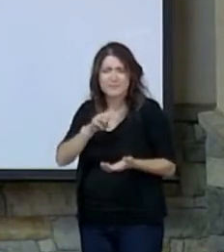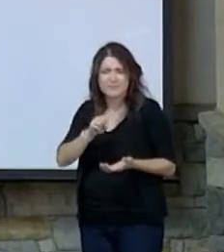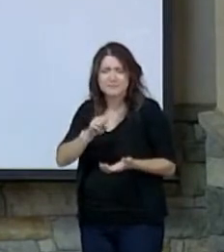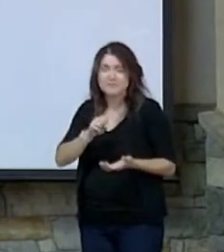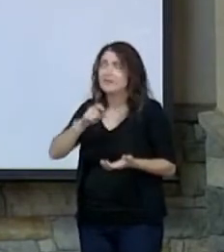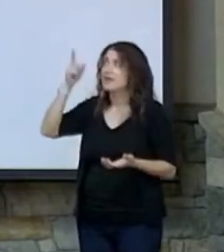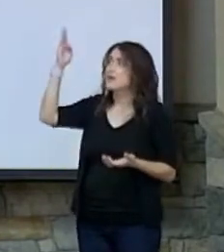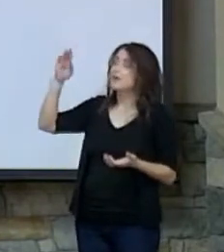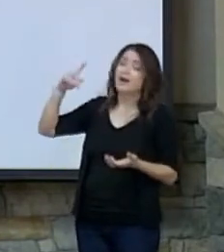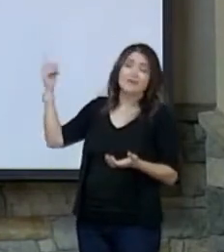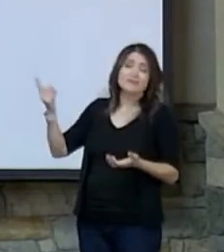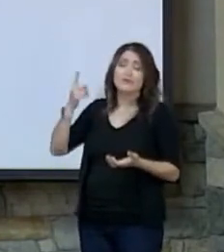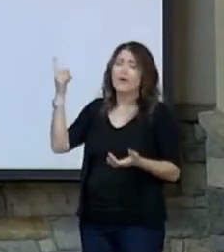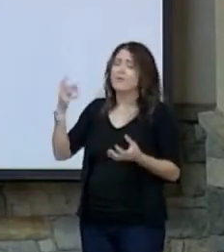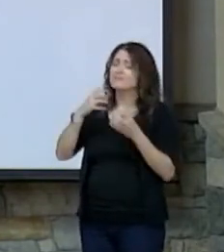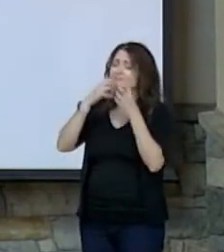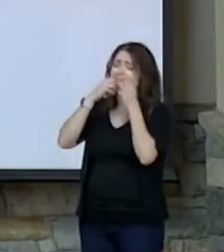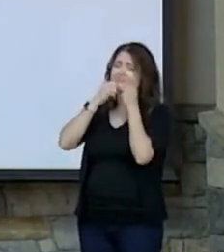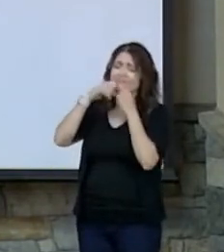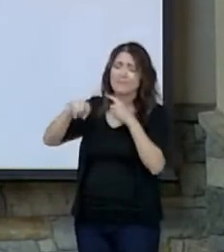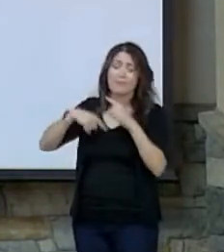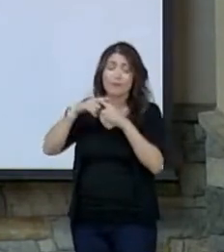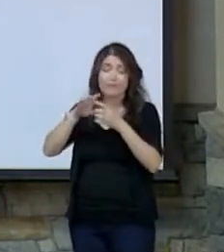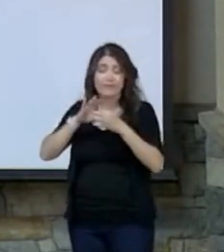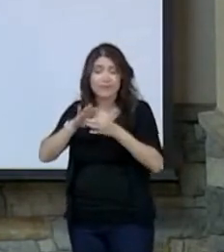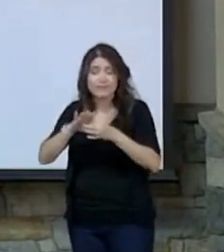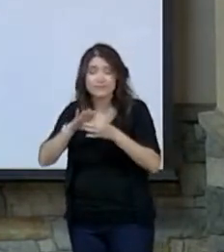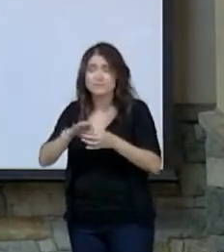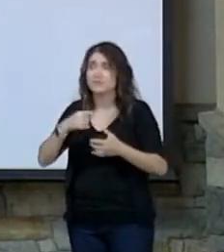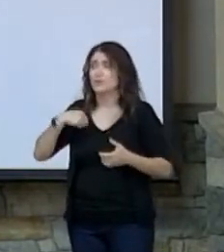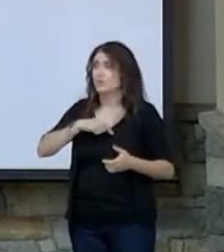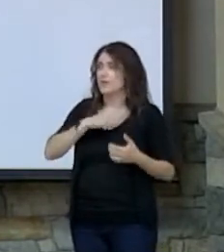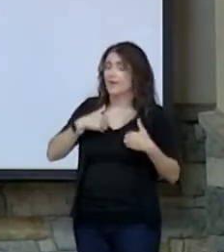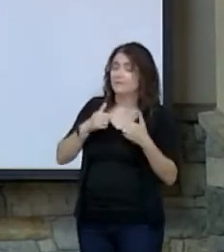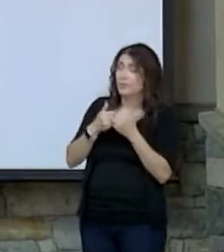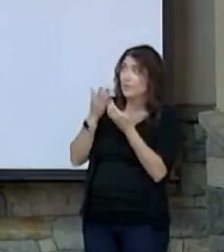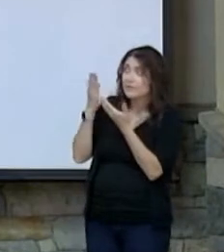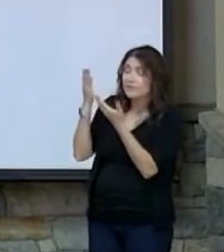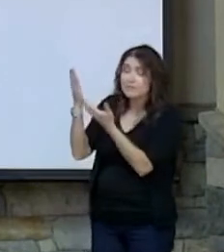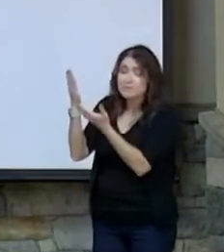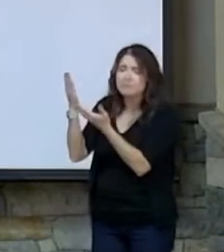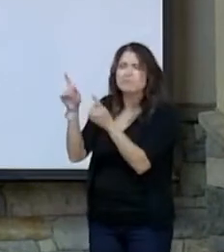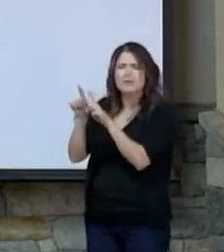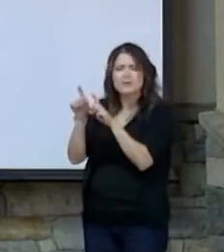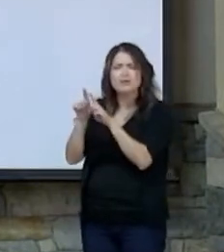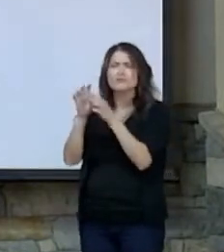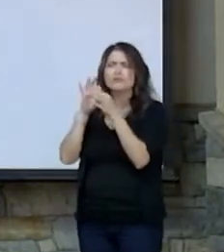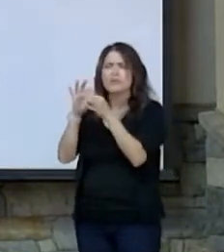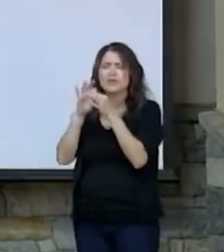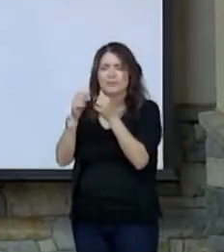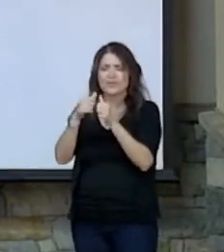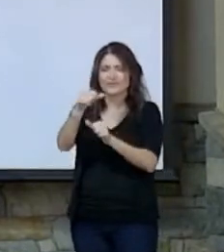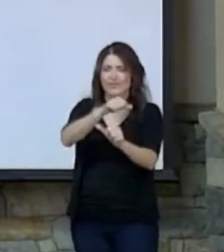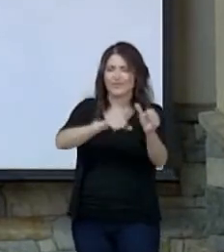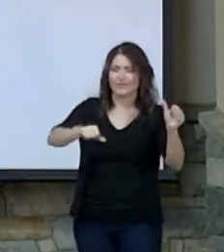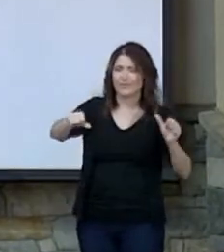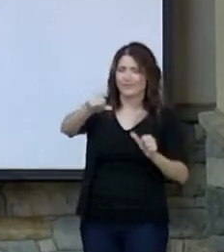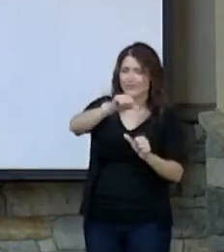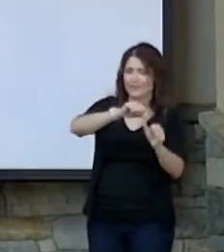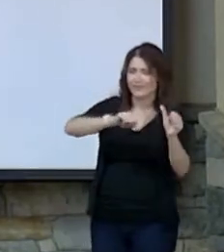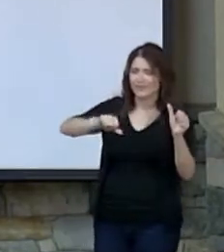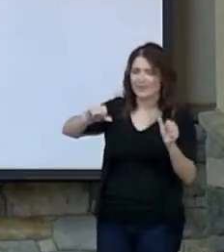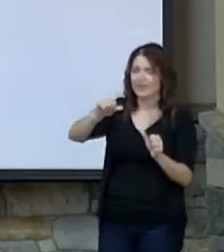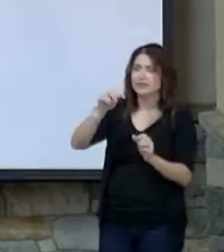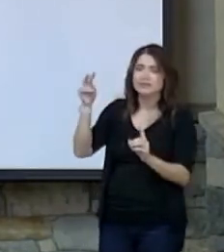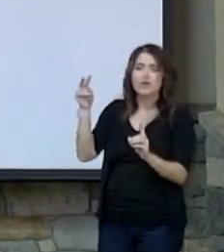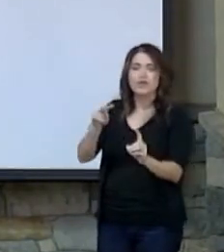cared about relationships, about the relationship that we have with Him, but also the relationship that we have with each other. So look